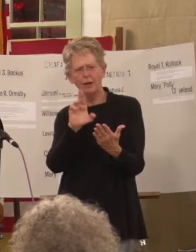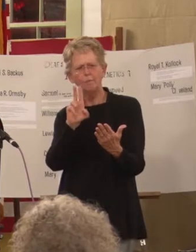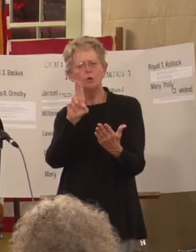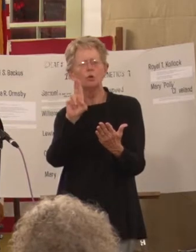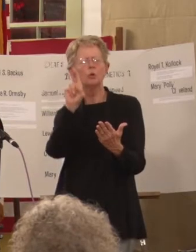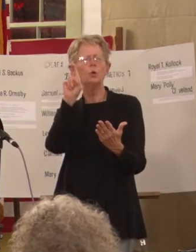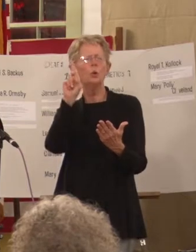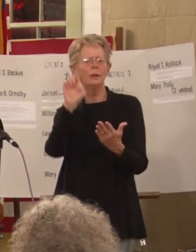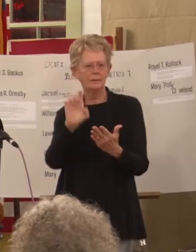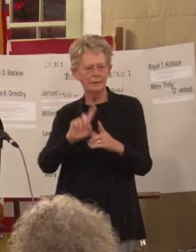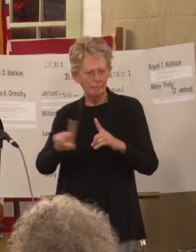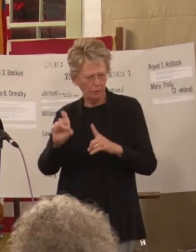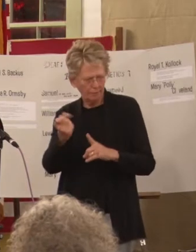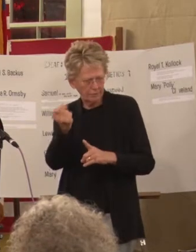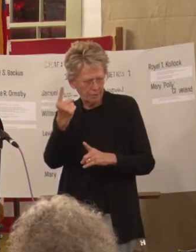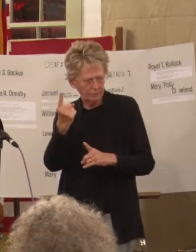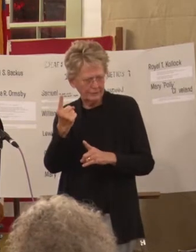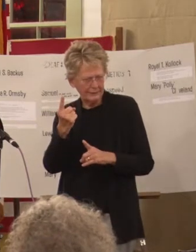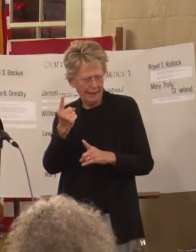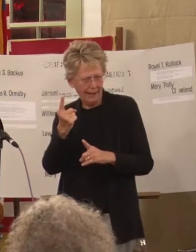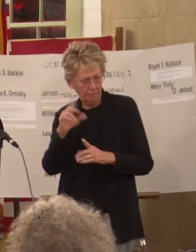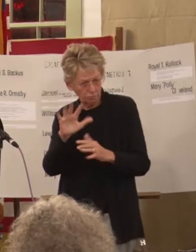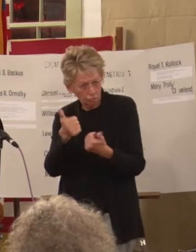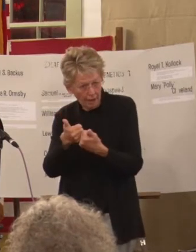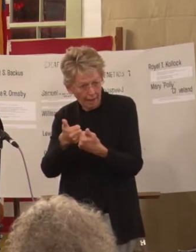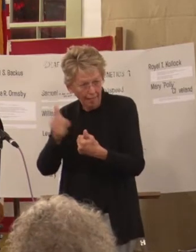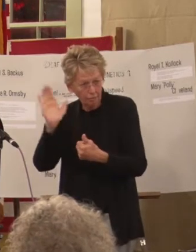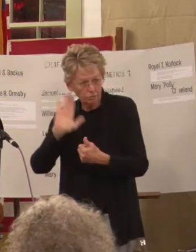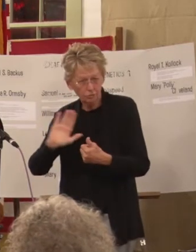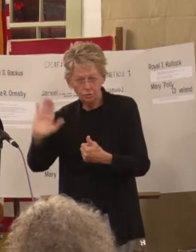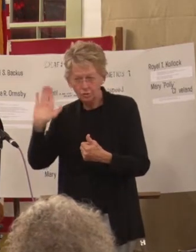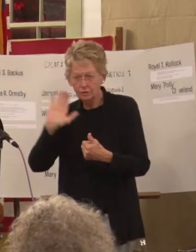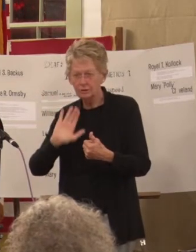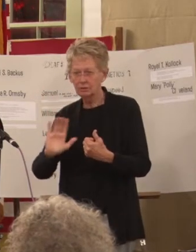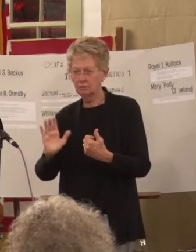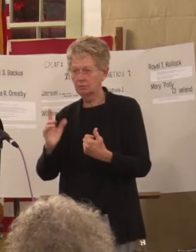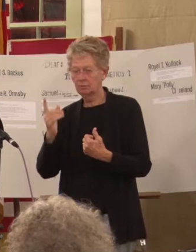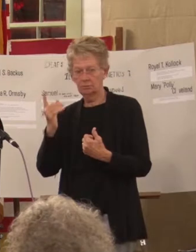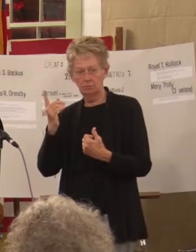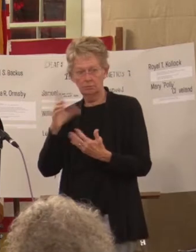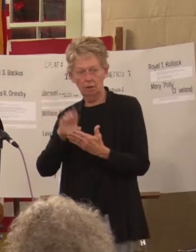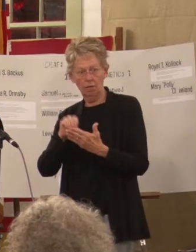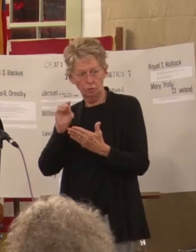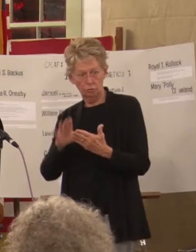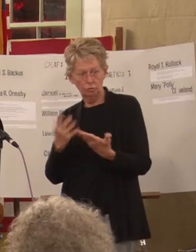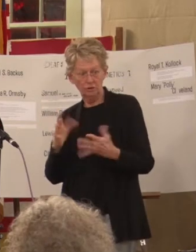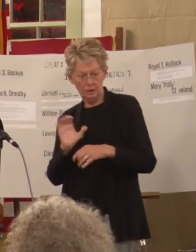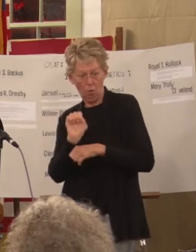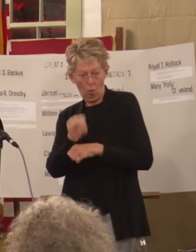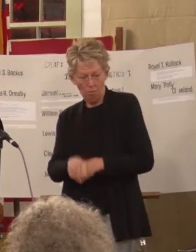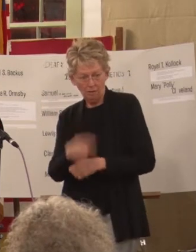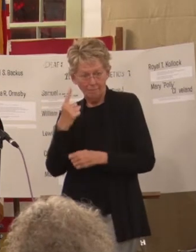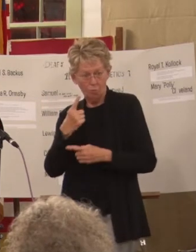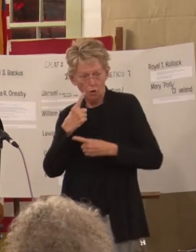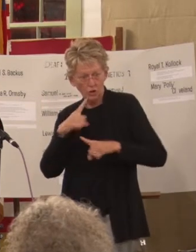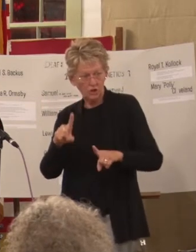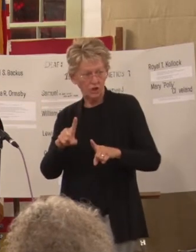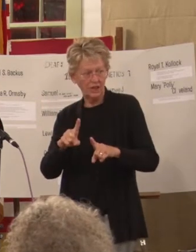need to understand the challenges that not only the students overcame to achieve a letter or something like this